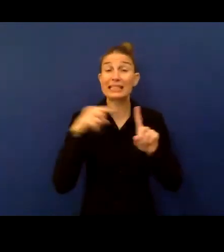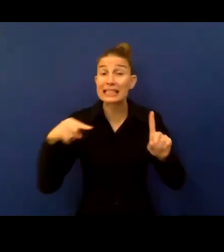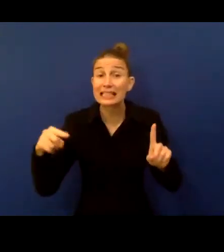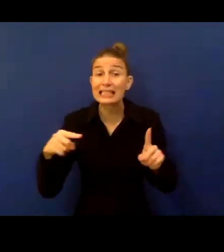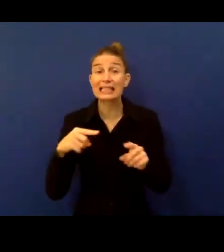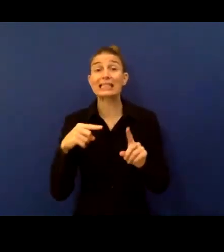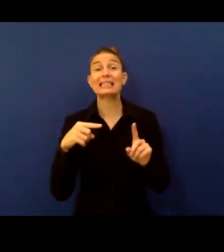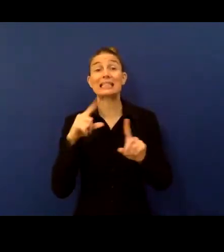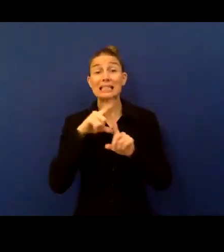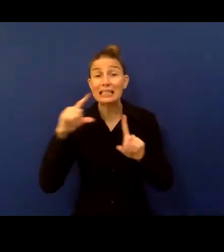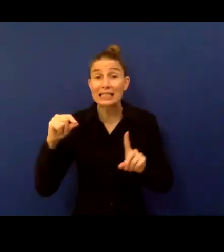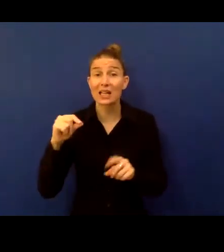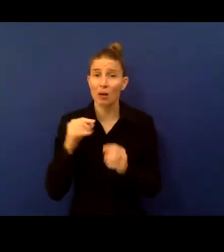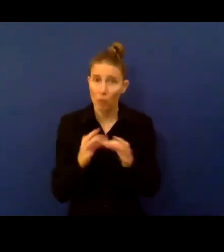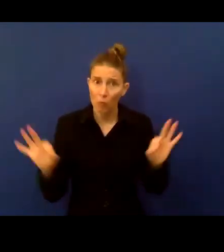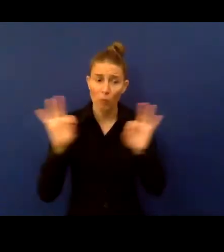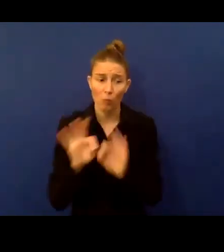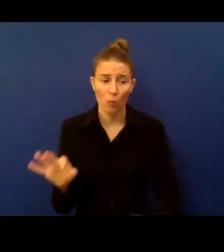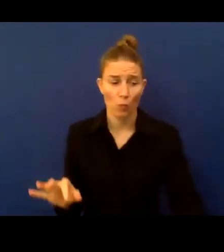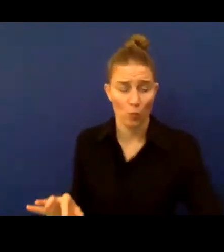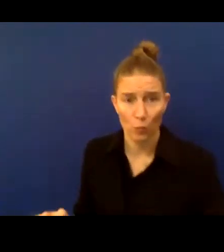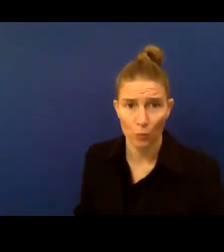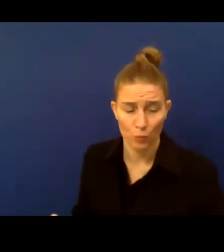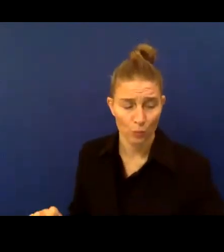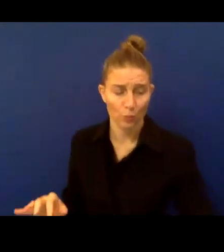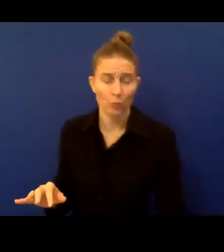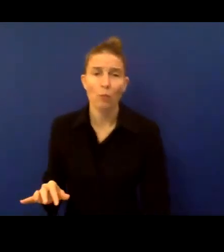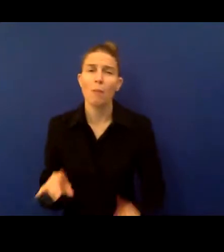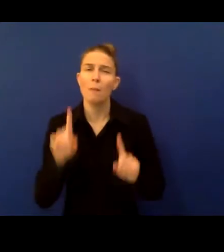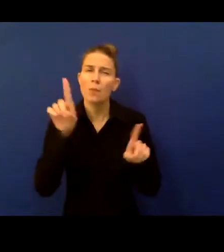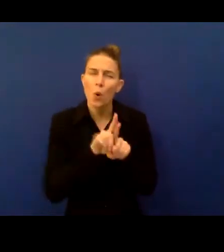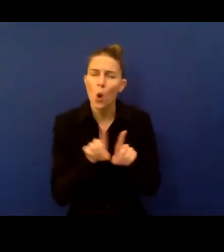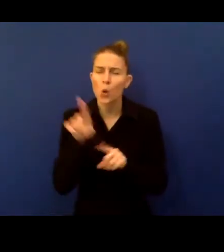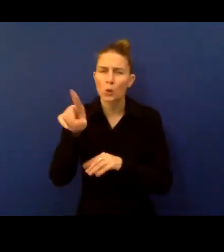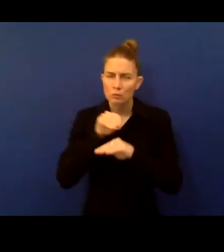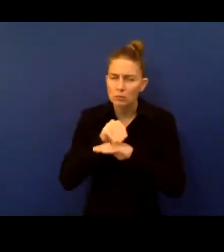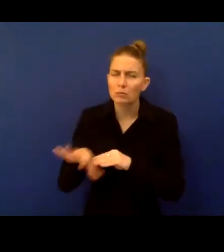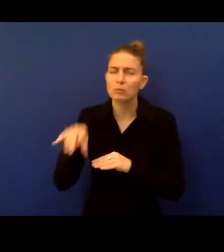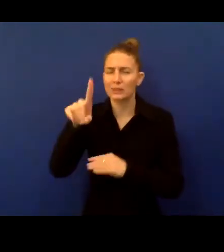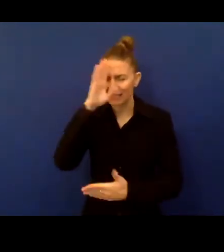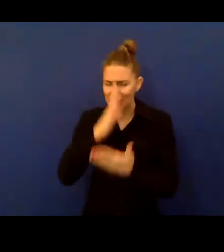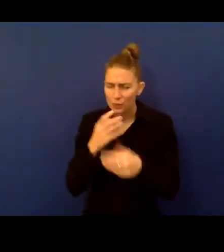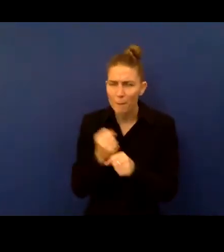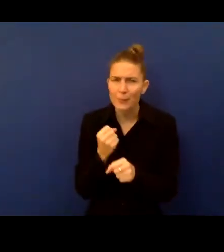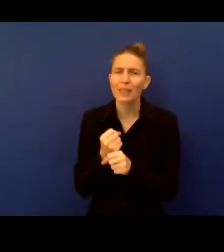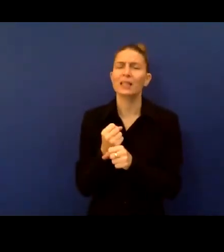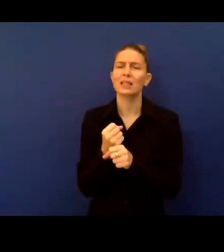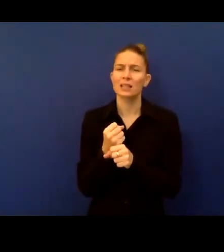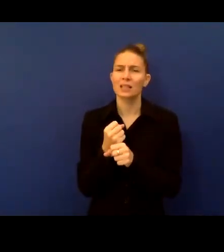reliable facts are key to planning and to decision making and to understanding how many people it actually